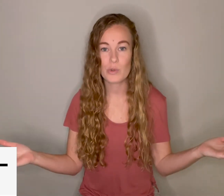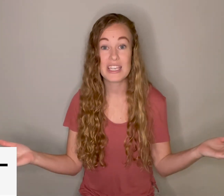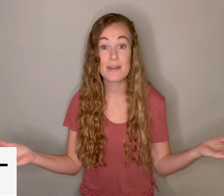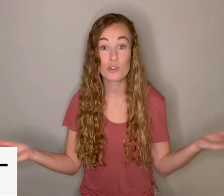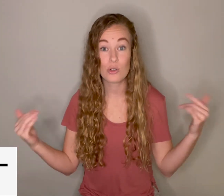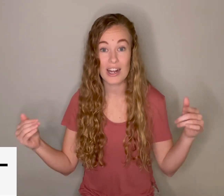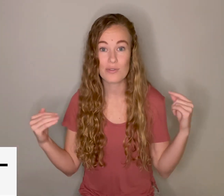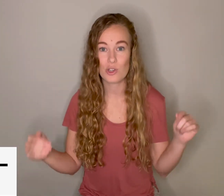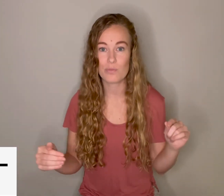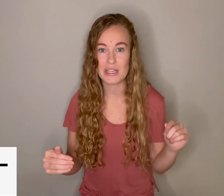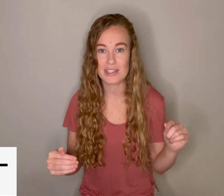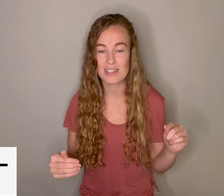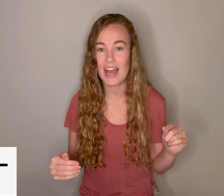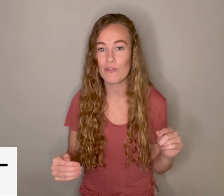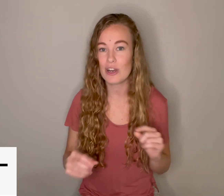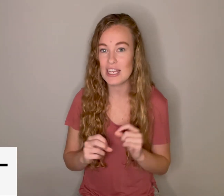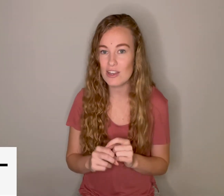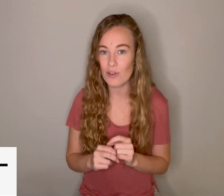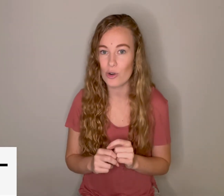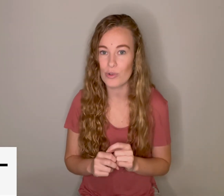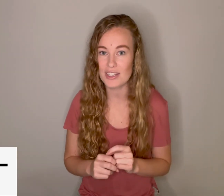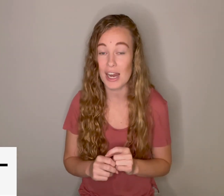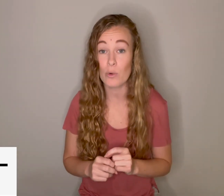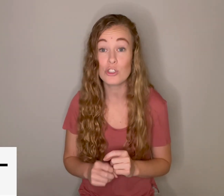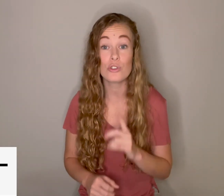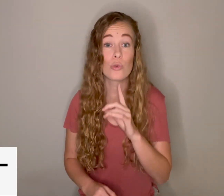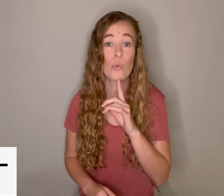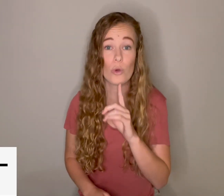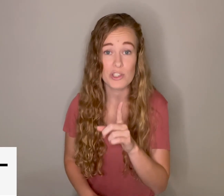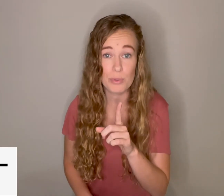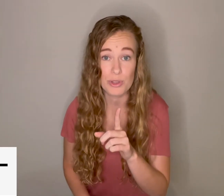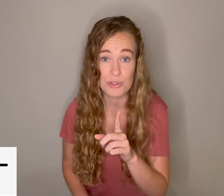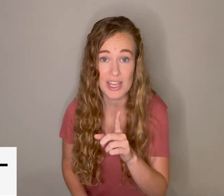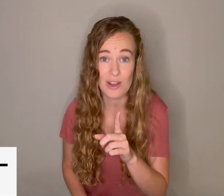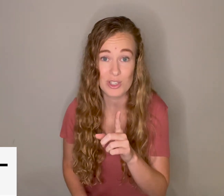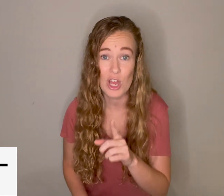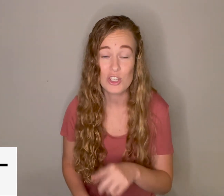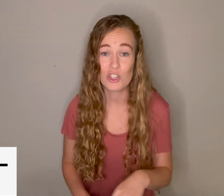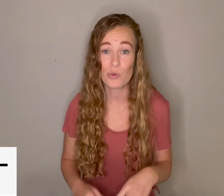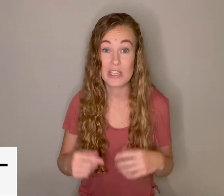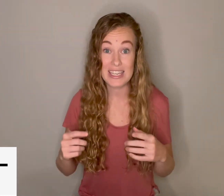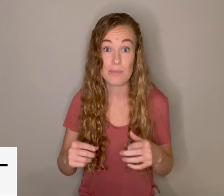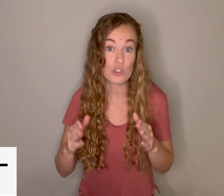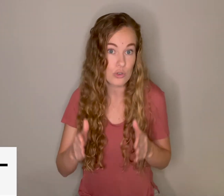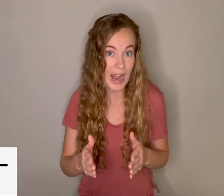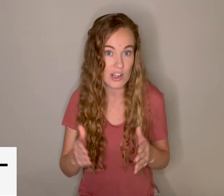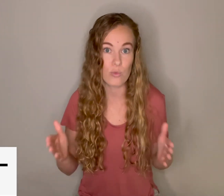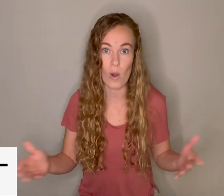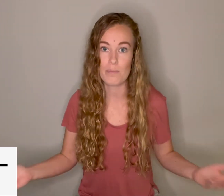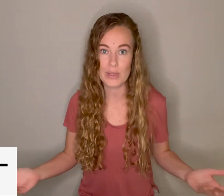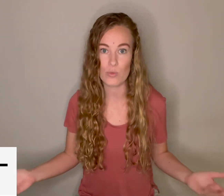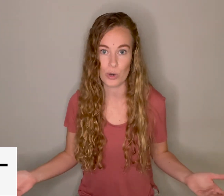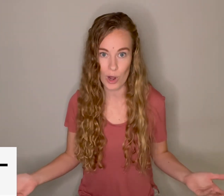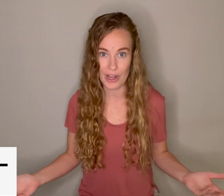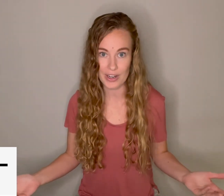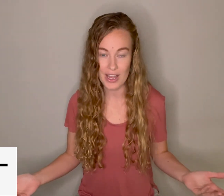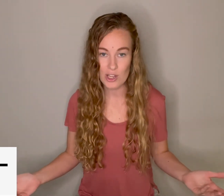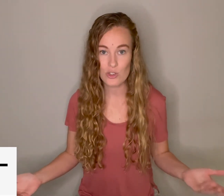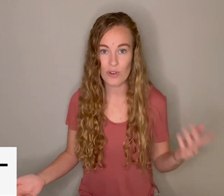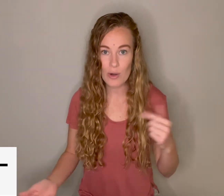keep track of those beats. Now for any of our rests, I want you to whisper those counts so that we keep track of what beat we're on. So if I were